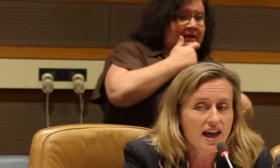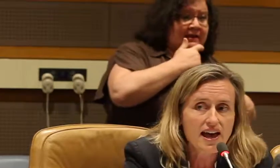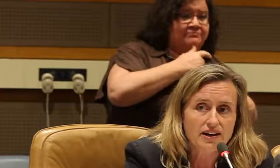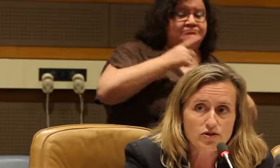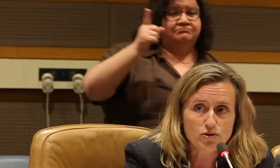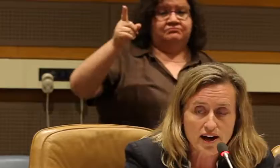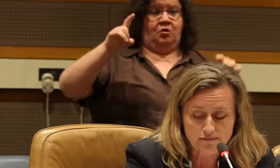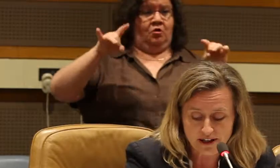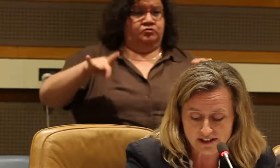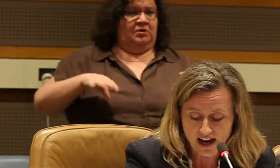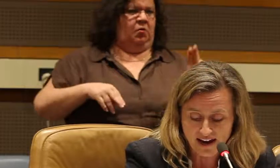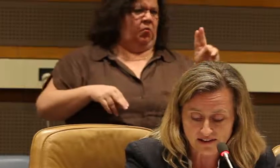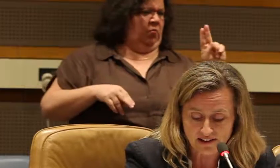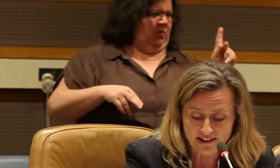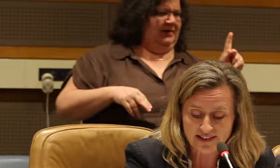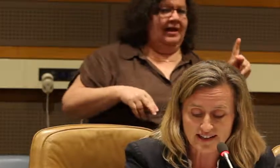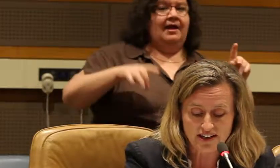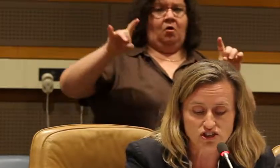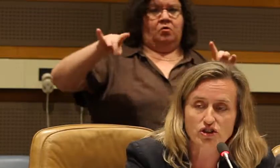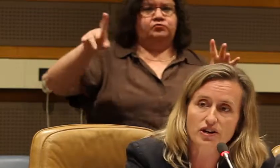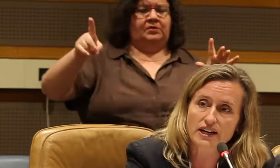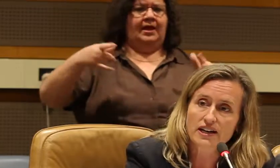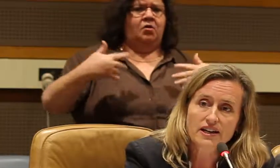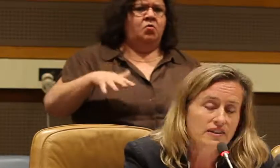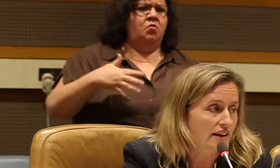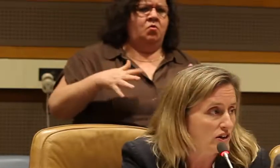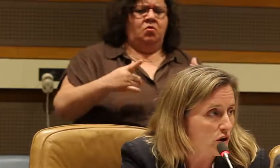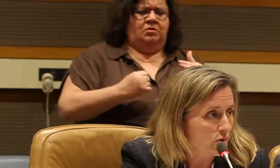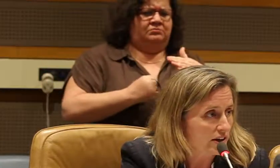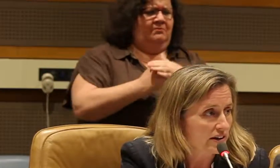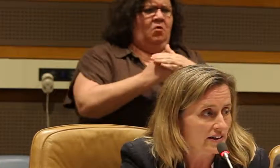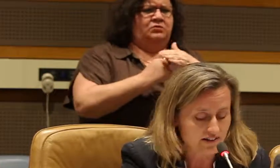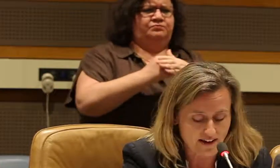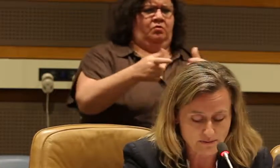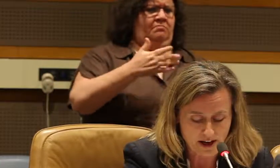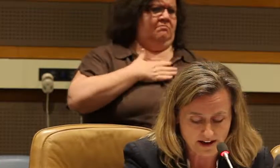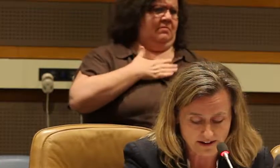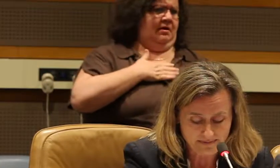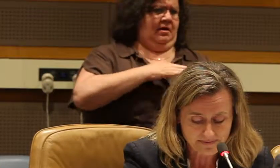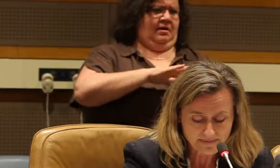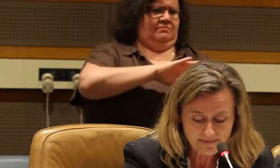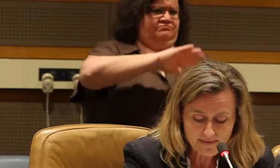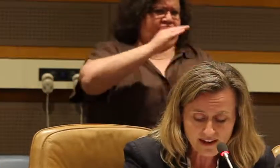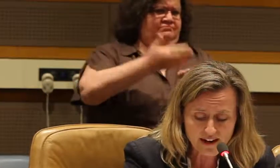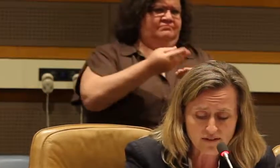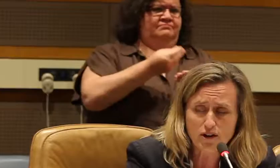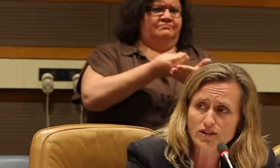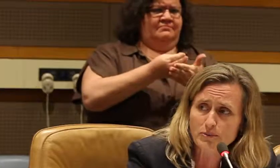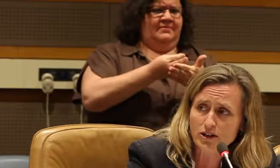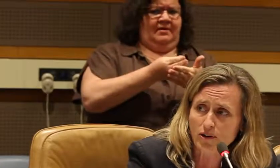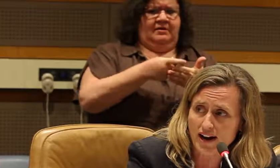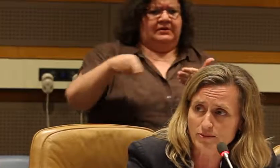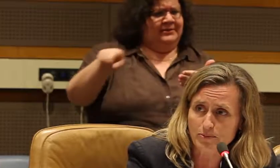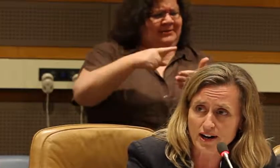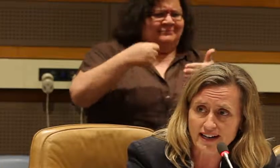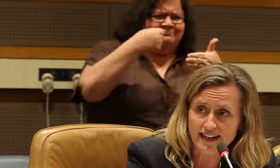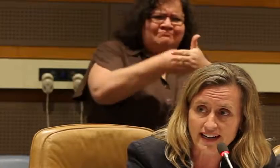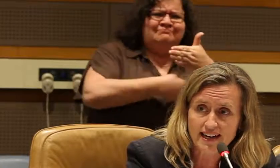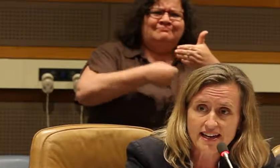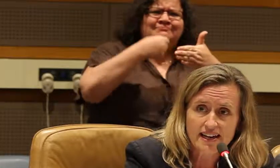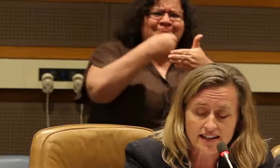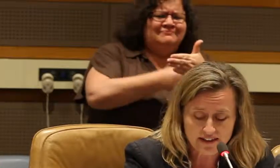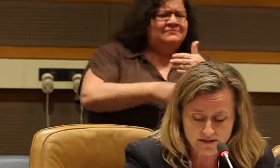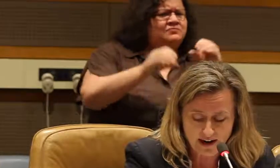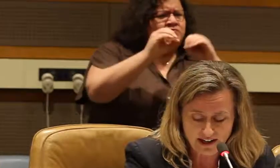Fund, and who have been tireless in ensuring that no one is left behind. And have also been groundbreaking